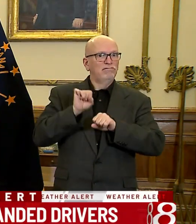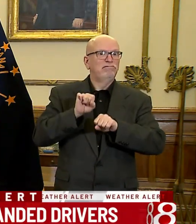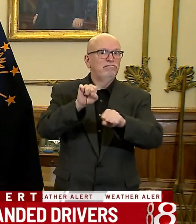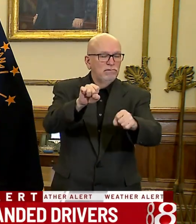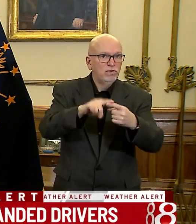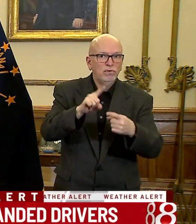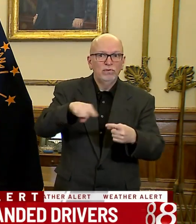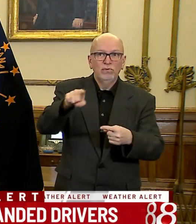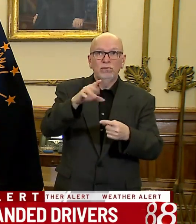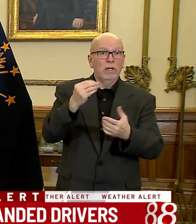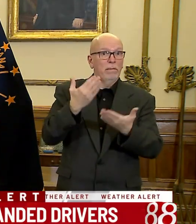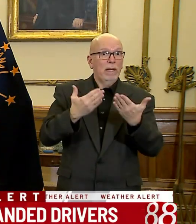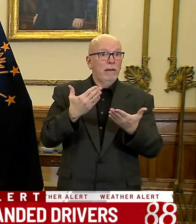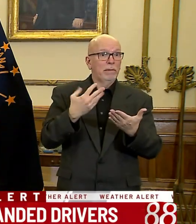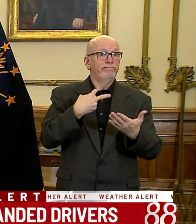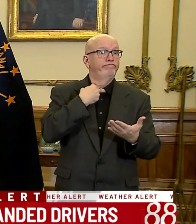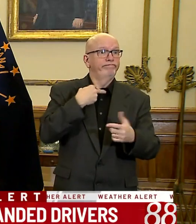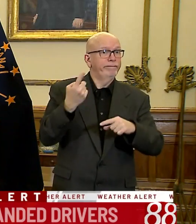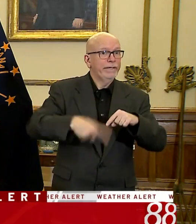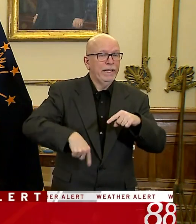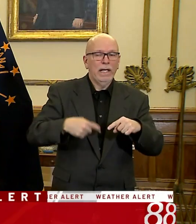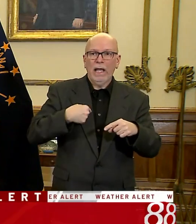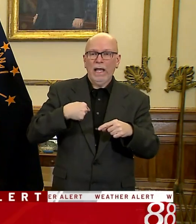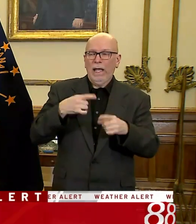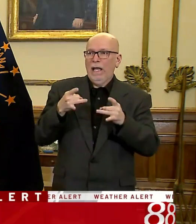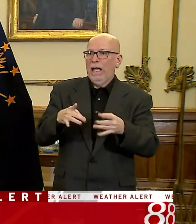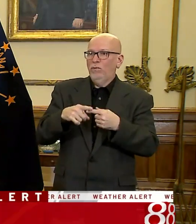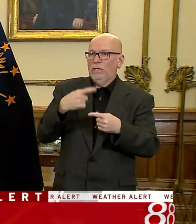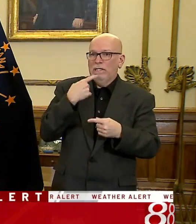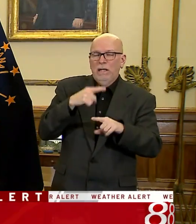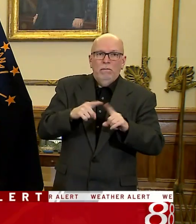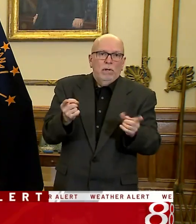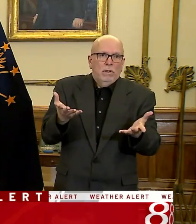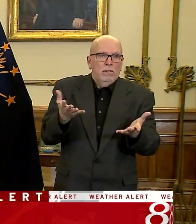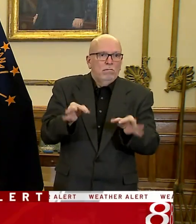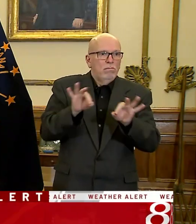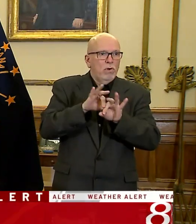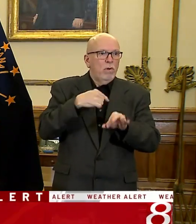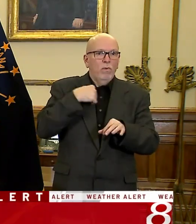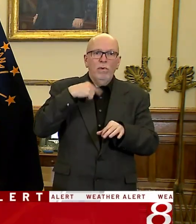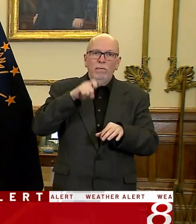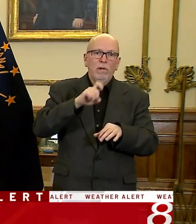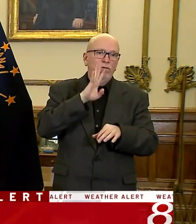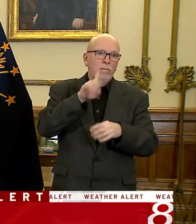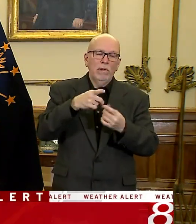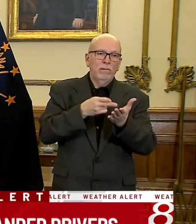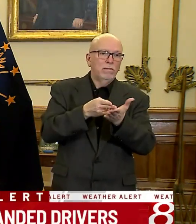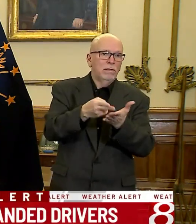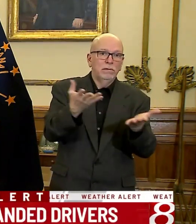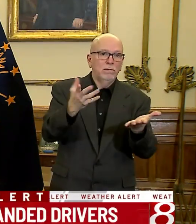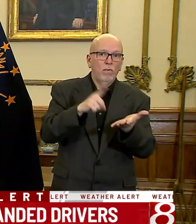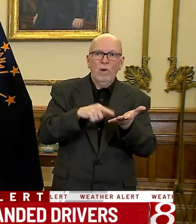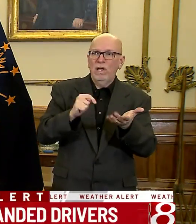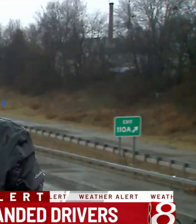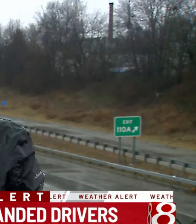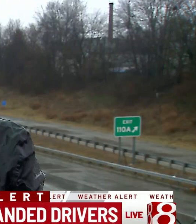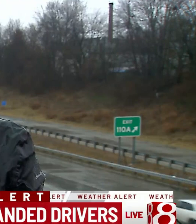to you, and likely we'll not be able to. And I hate saying that to you, but I think it's important that we talk about the reality of what this could mean.